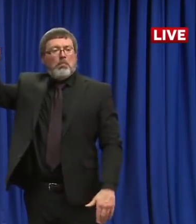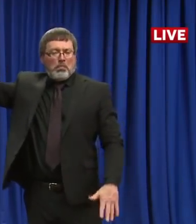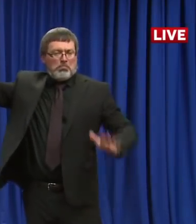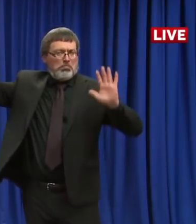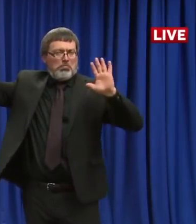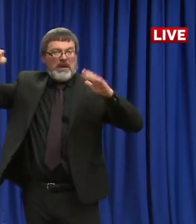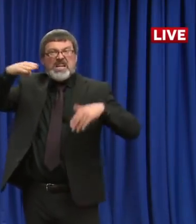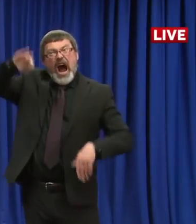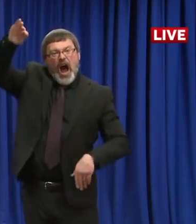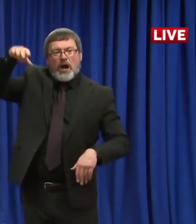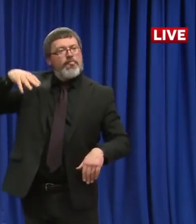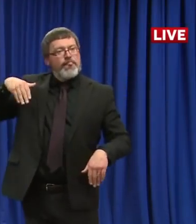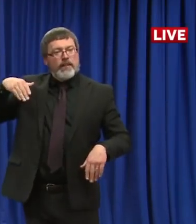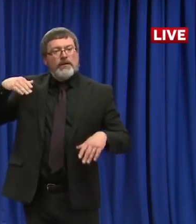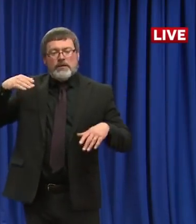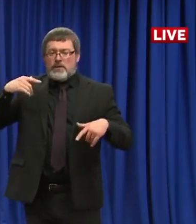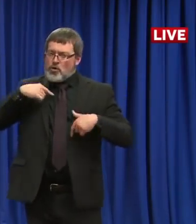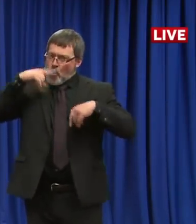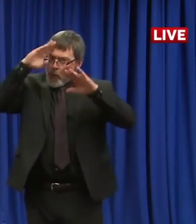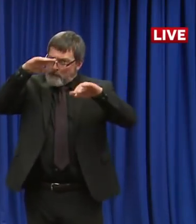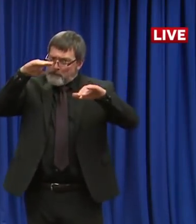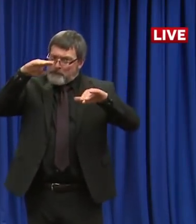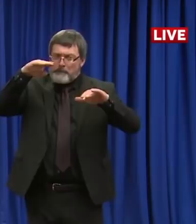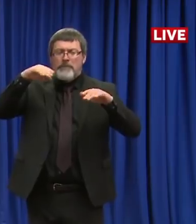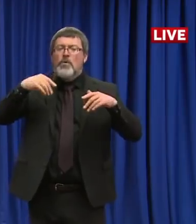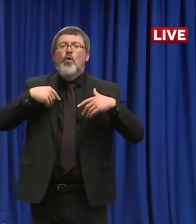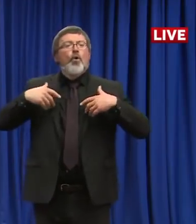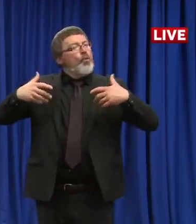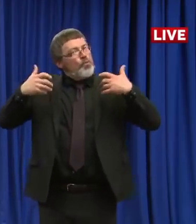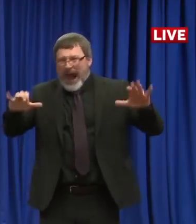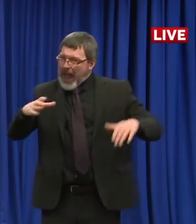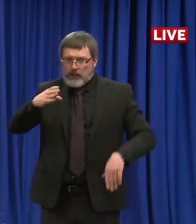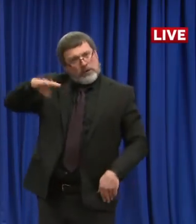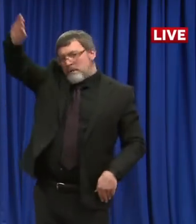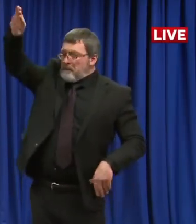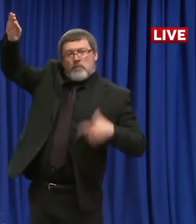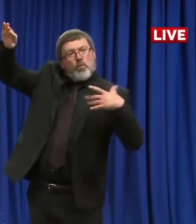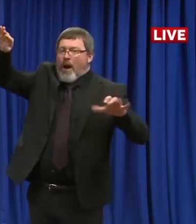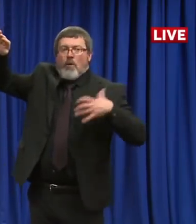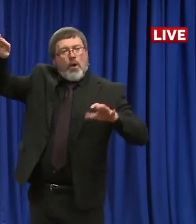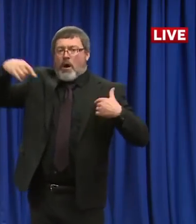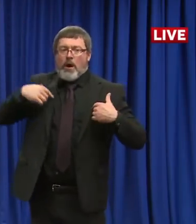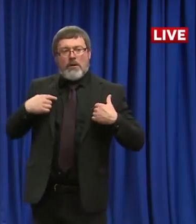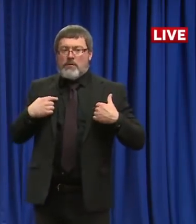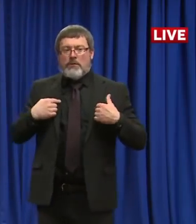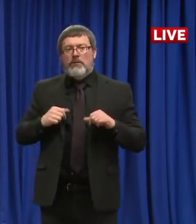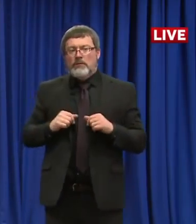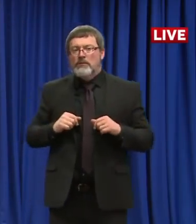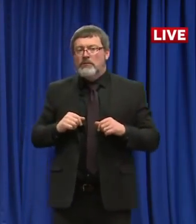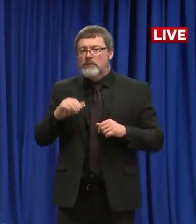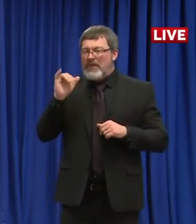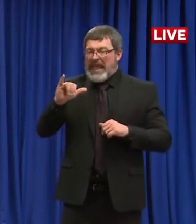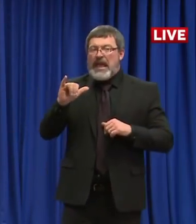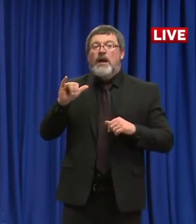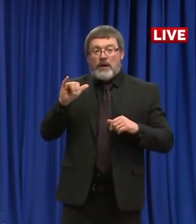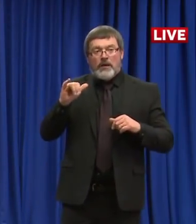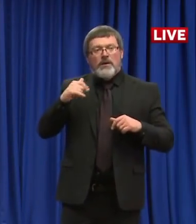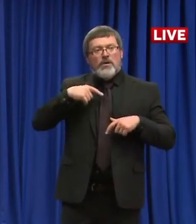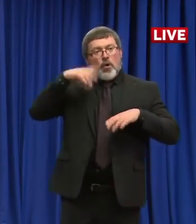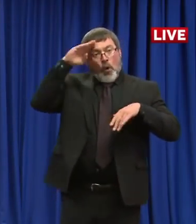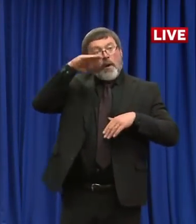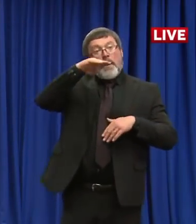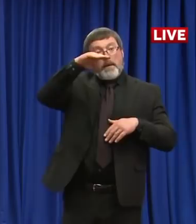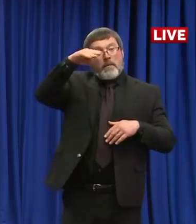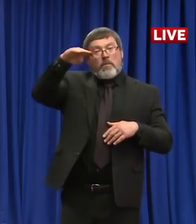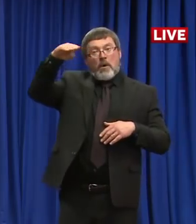you know, stable. It doesn't continue to increase and that at some point we break transmission to the extent where we